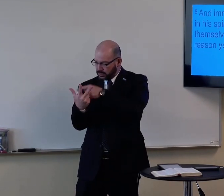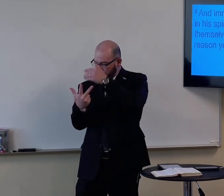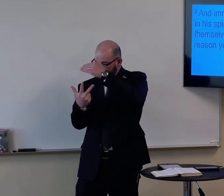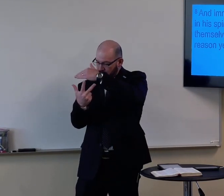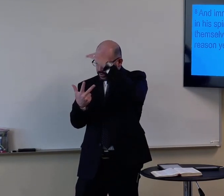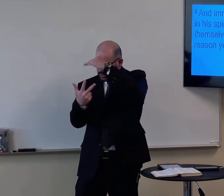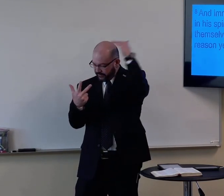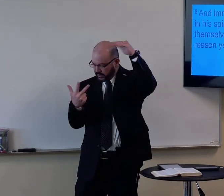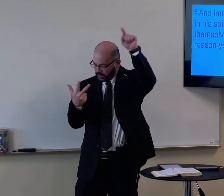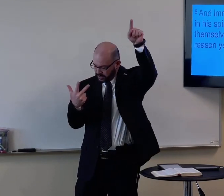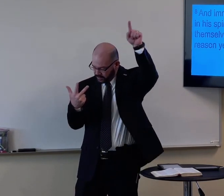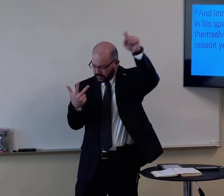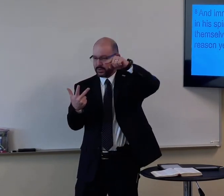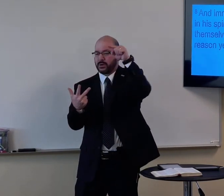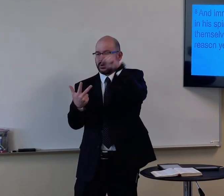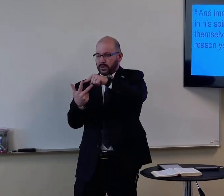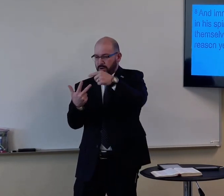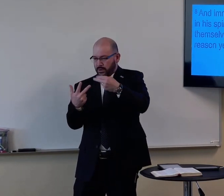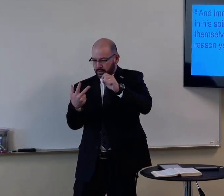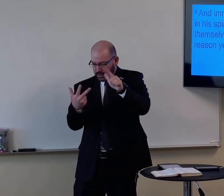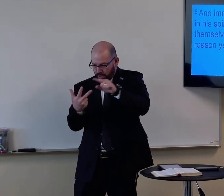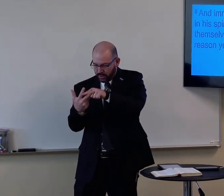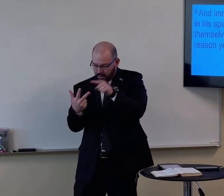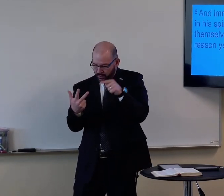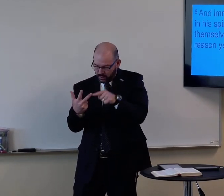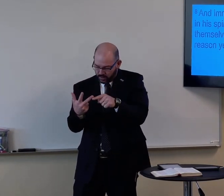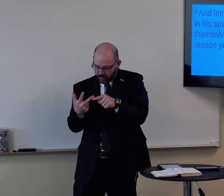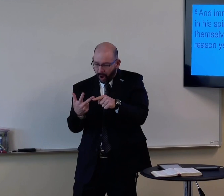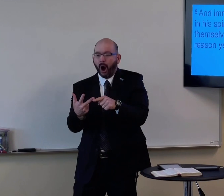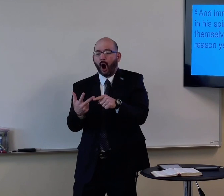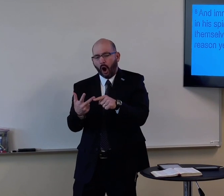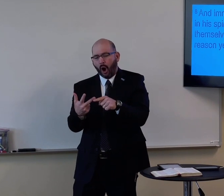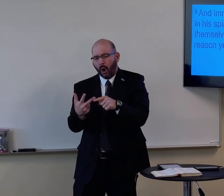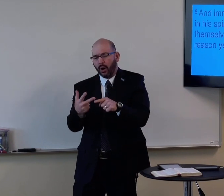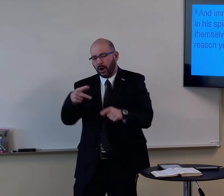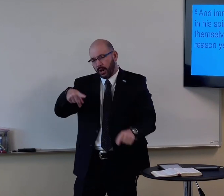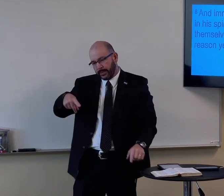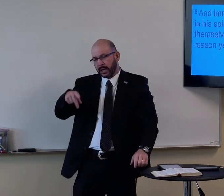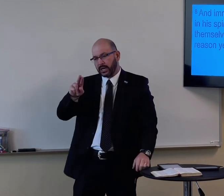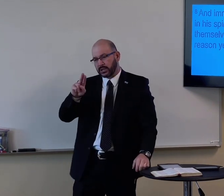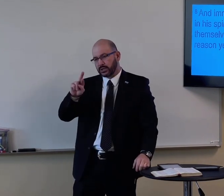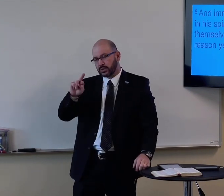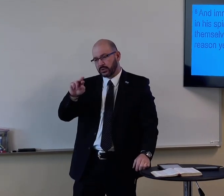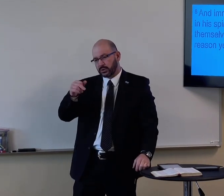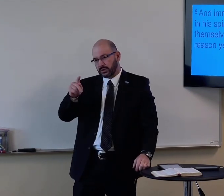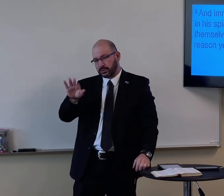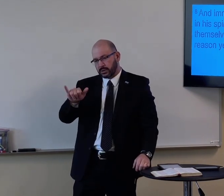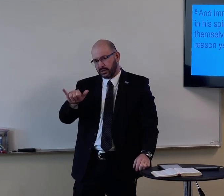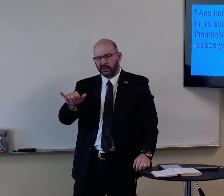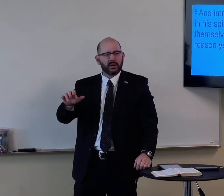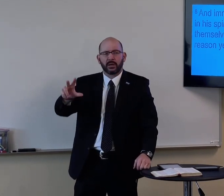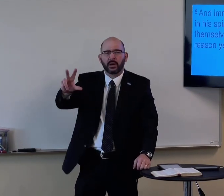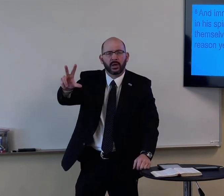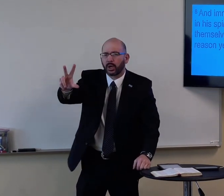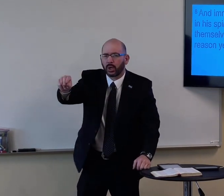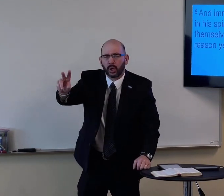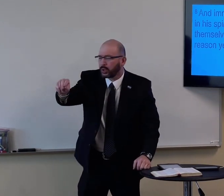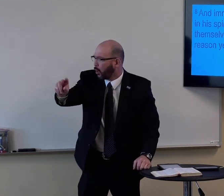There's not three places or three different levels of before you get, and there's no purgatory. That's not a real